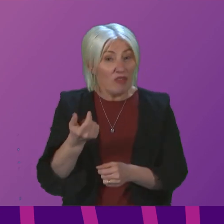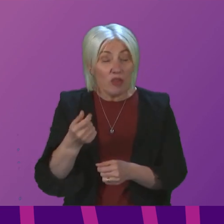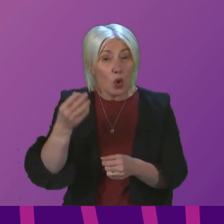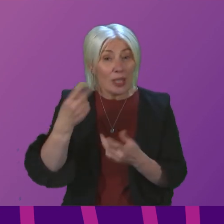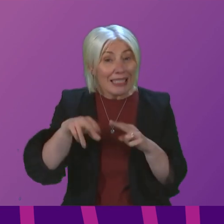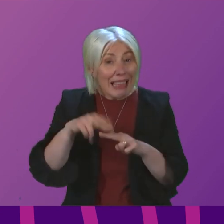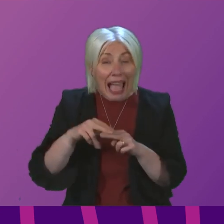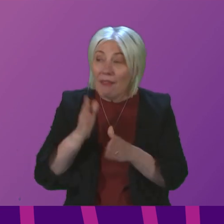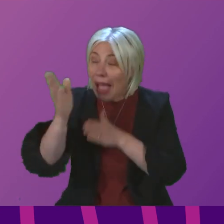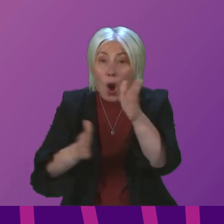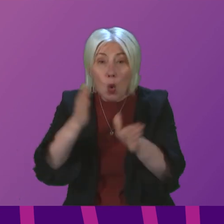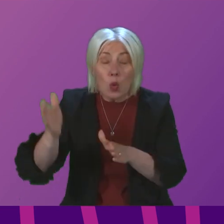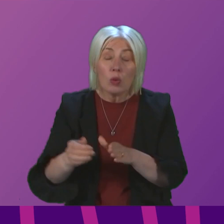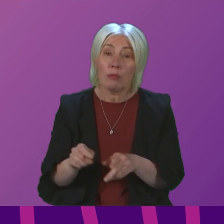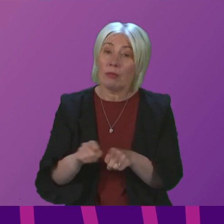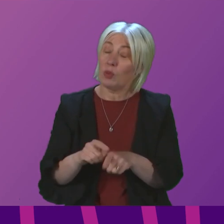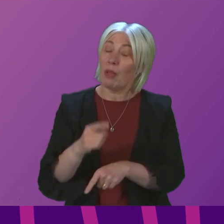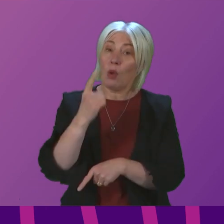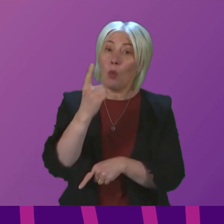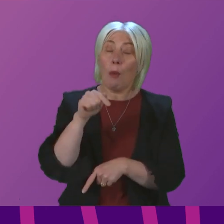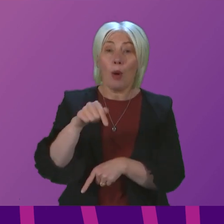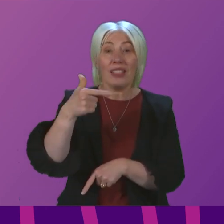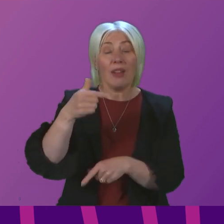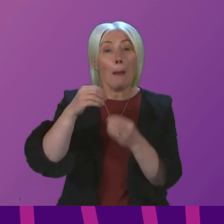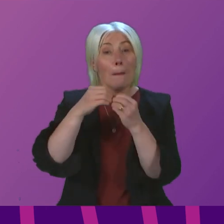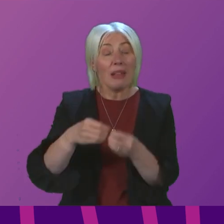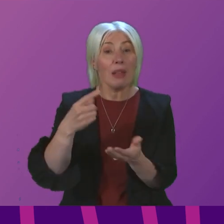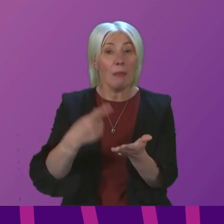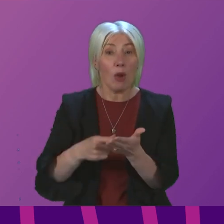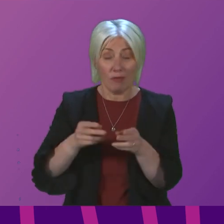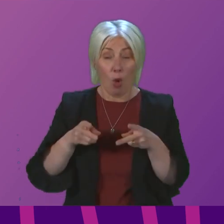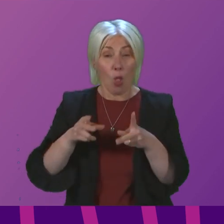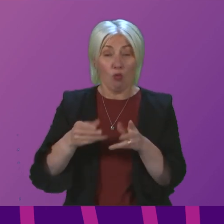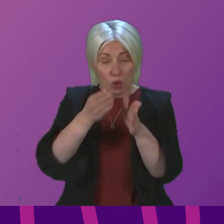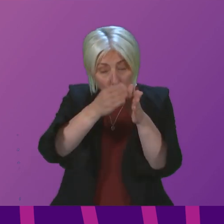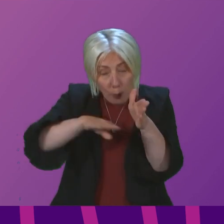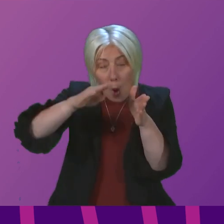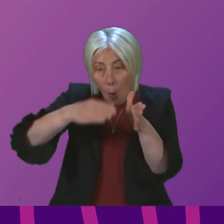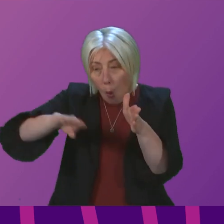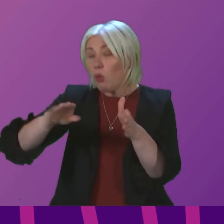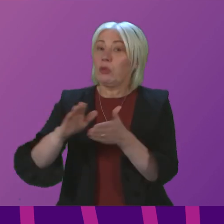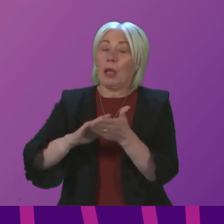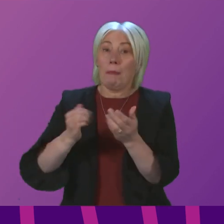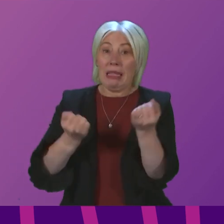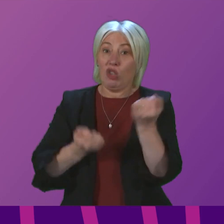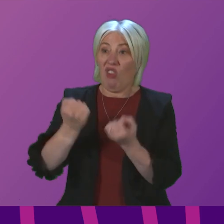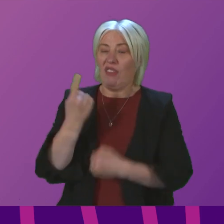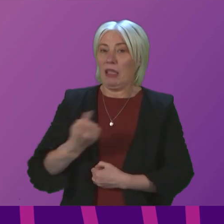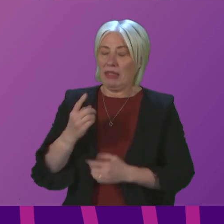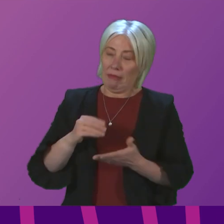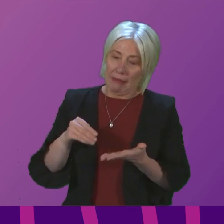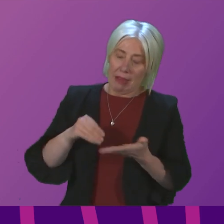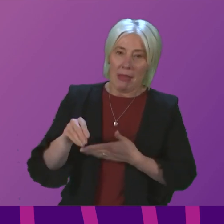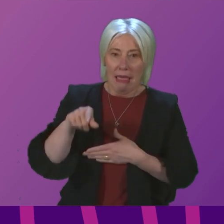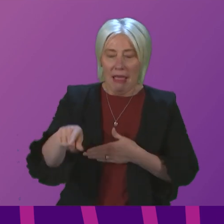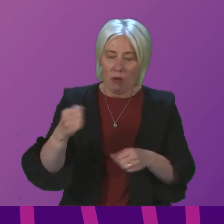And it means £1.7 billion backlog in much-needed pothole repairs, leaving motorists to foot the bill for damage. The First